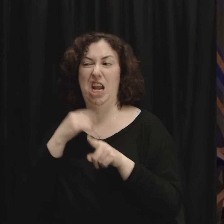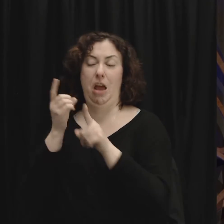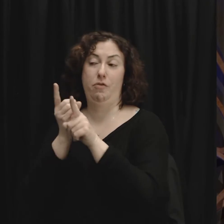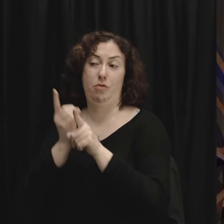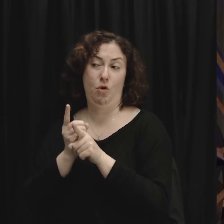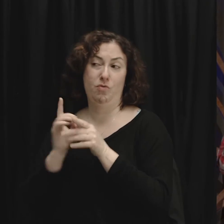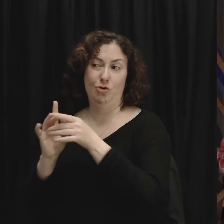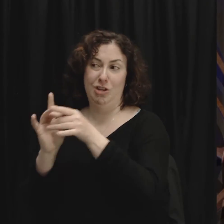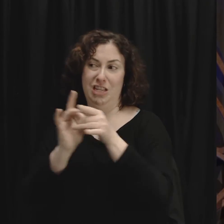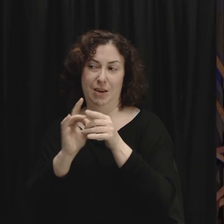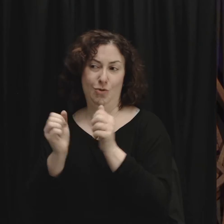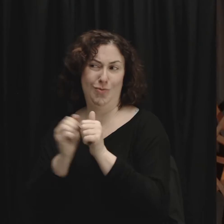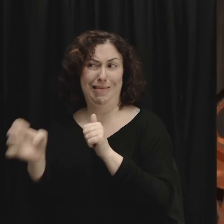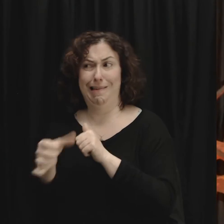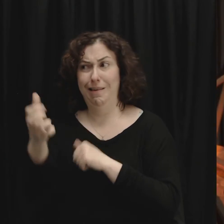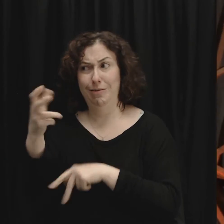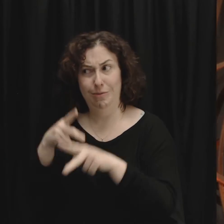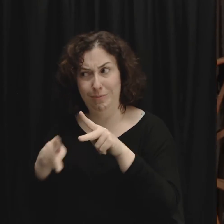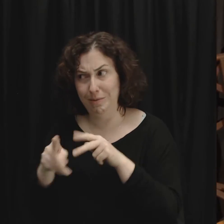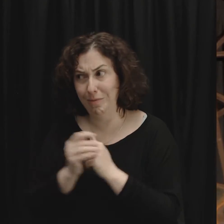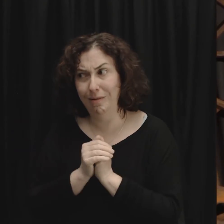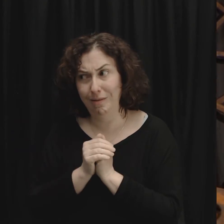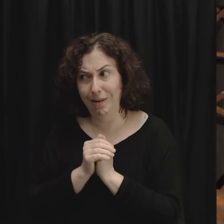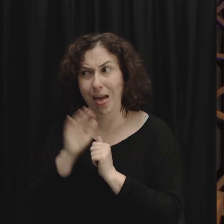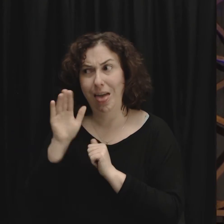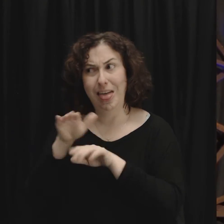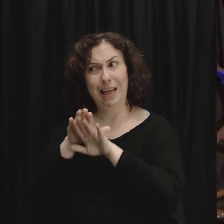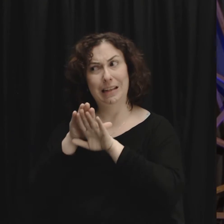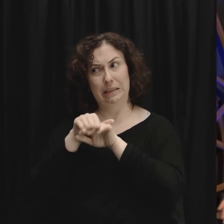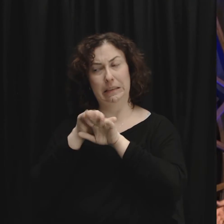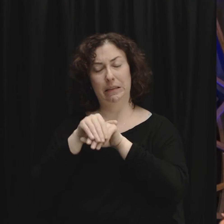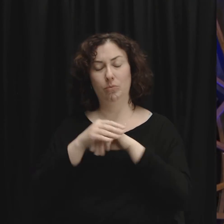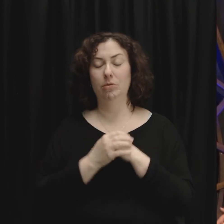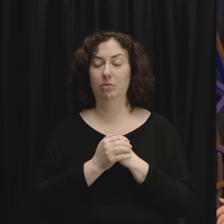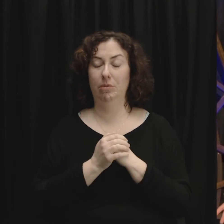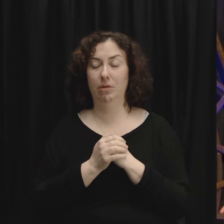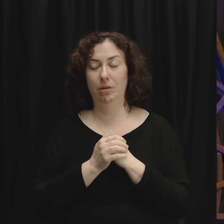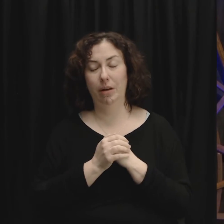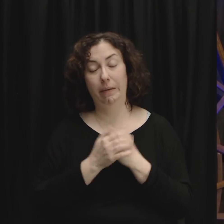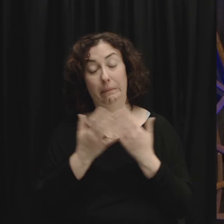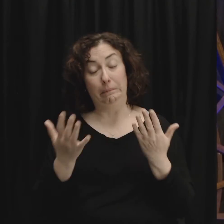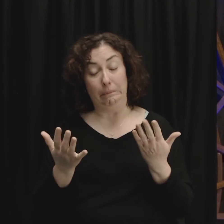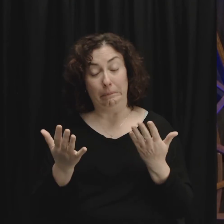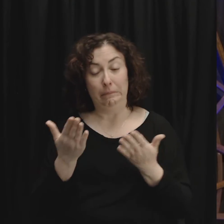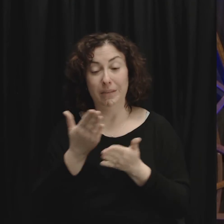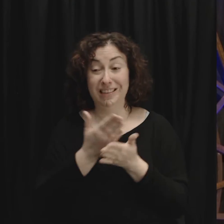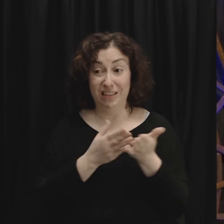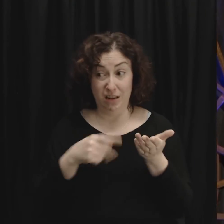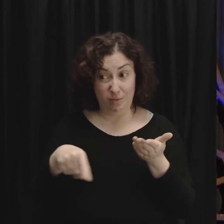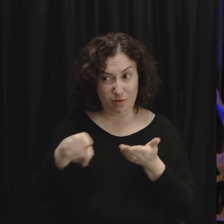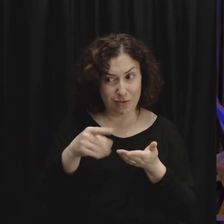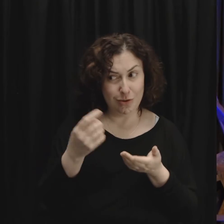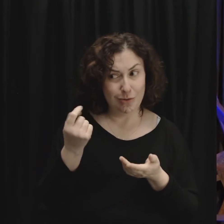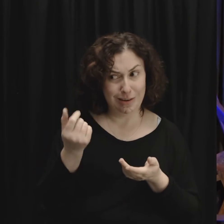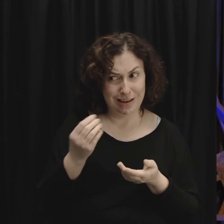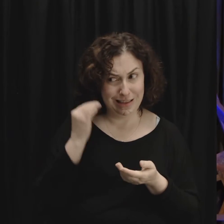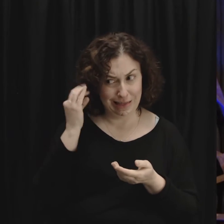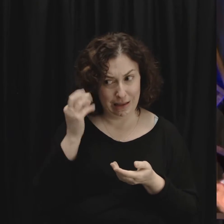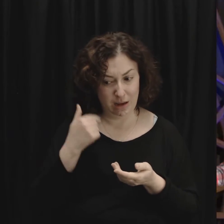let me end on a little bit more of a fair note because some of you might be feeling like oh my gosh i've got some cut off broken relationships in my life and